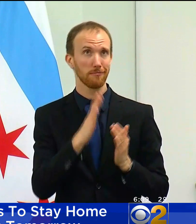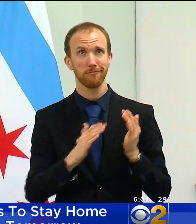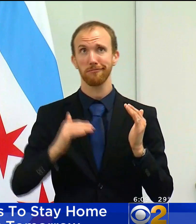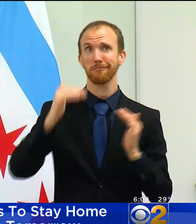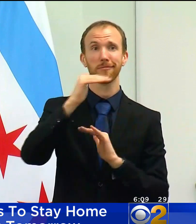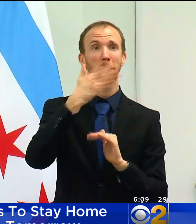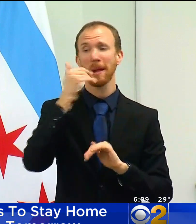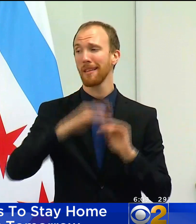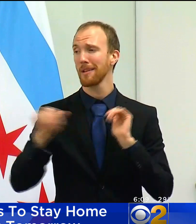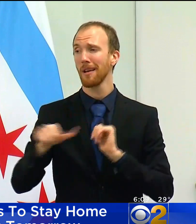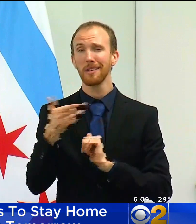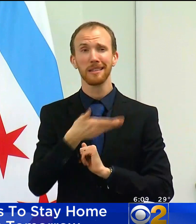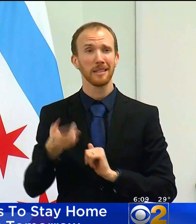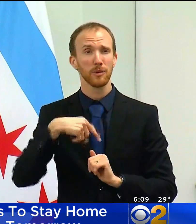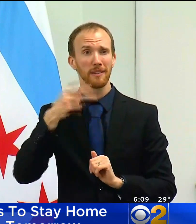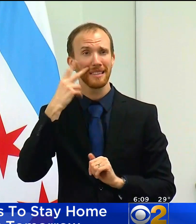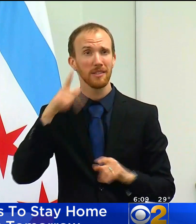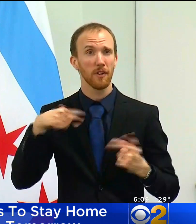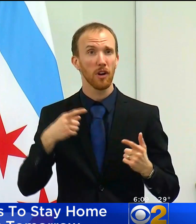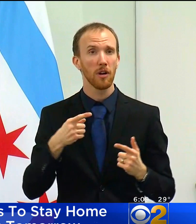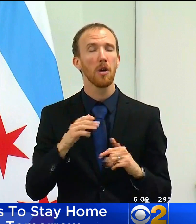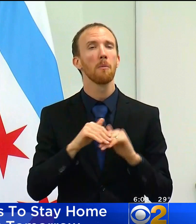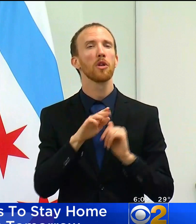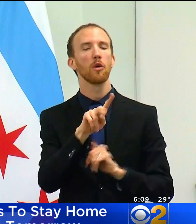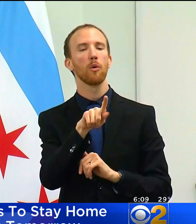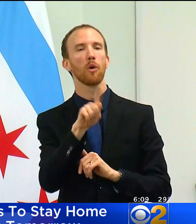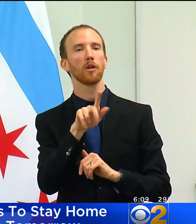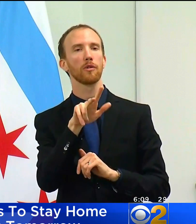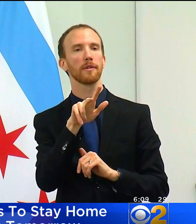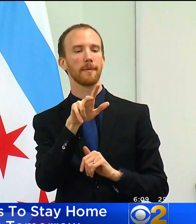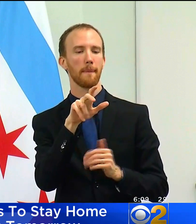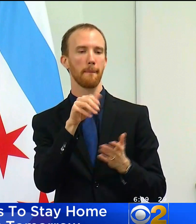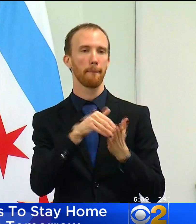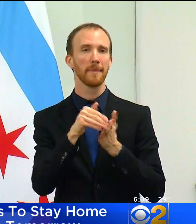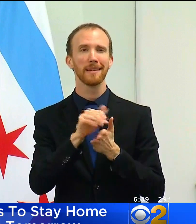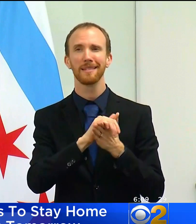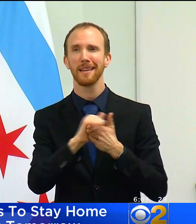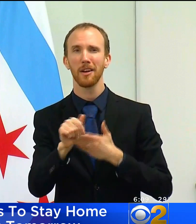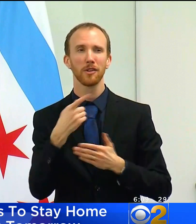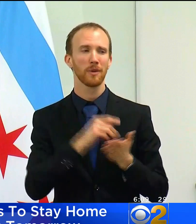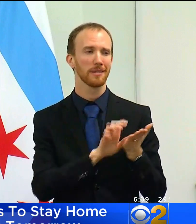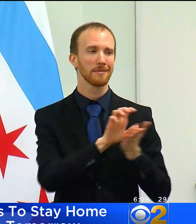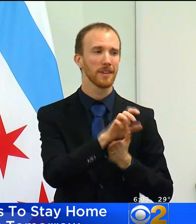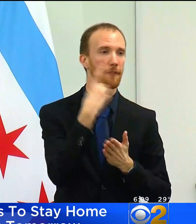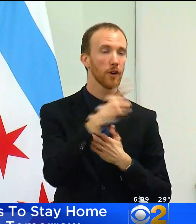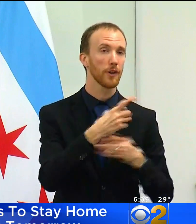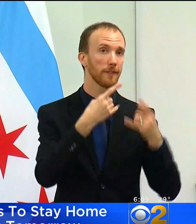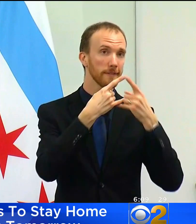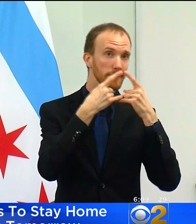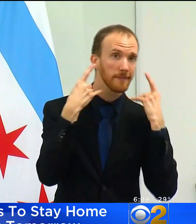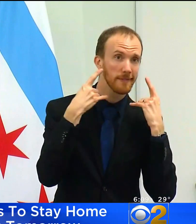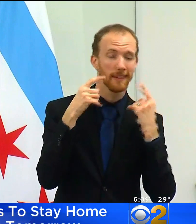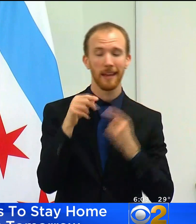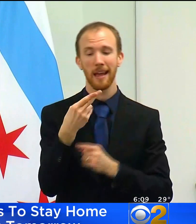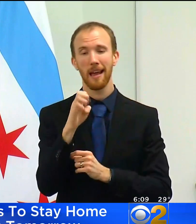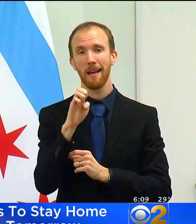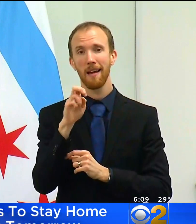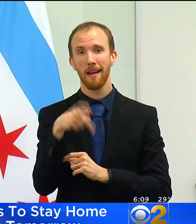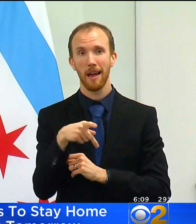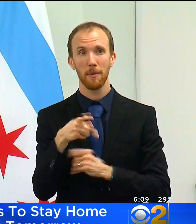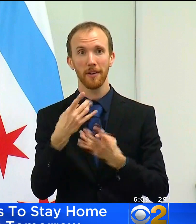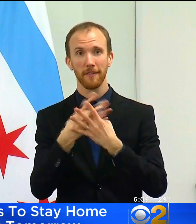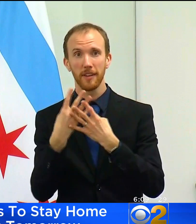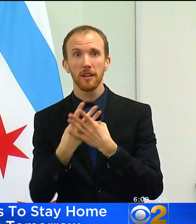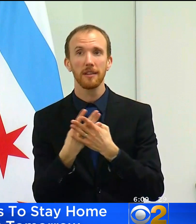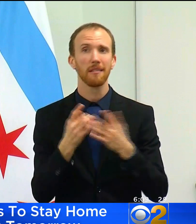We have invested over $100 million in things like face coverings, HEPA filters, as well as our testing and contact